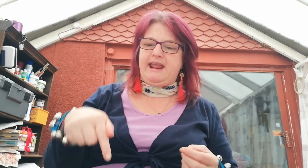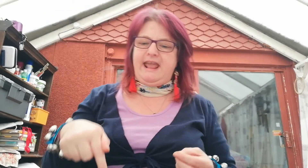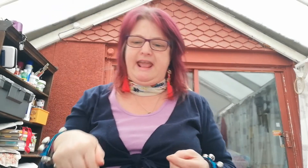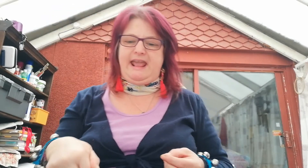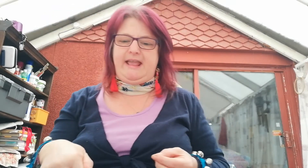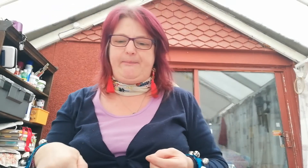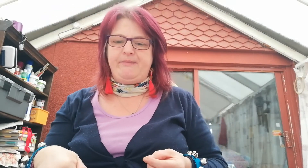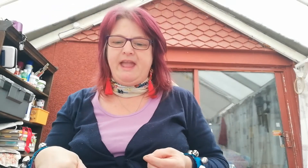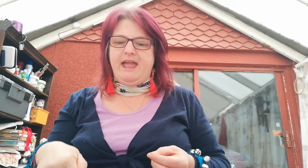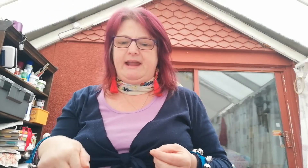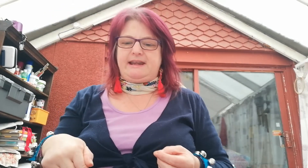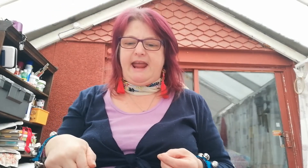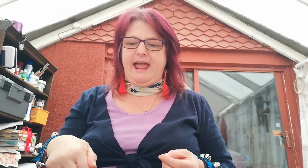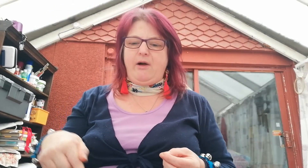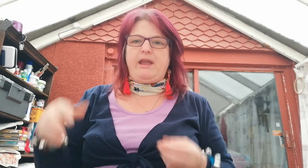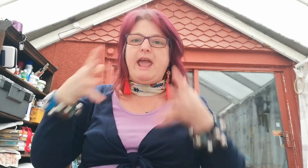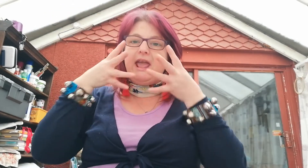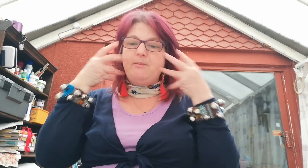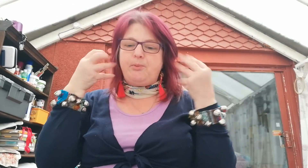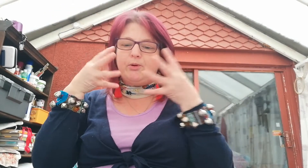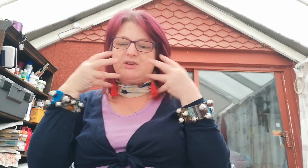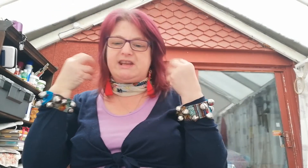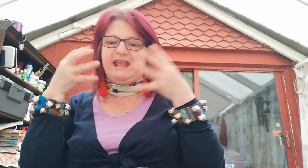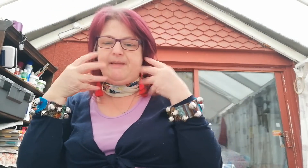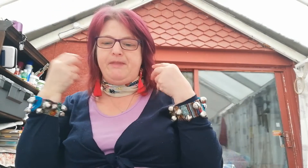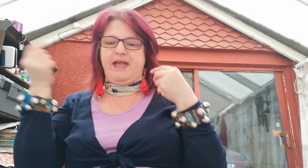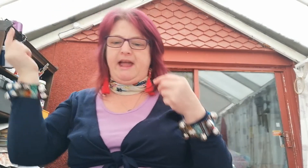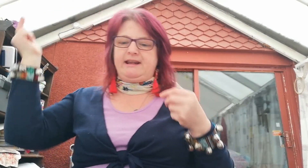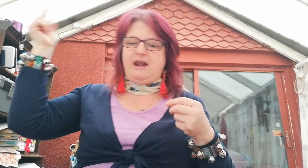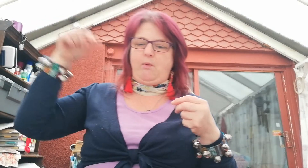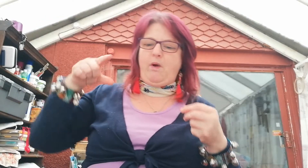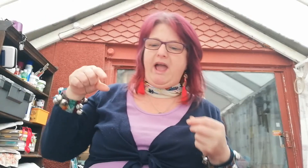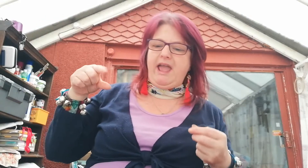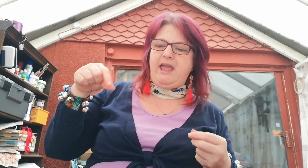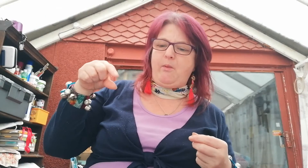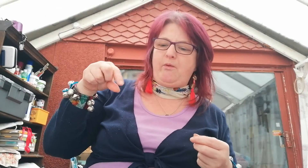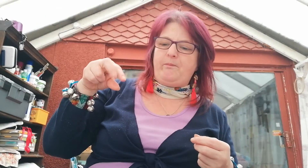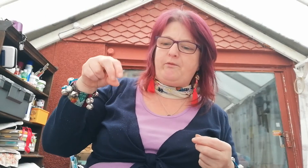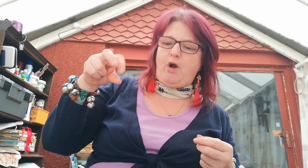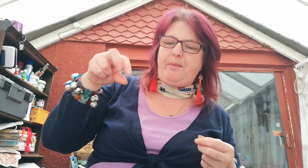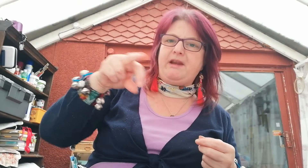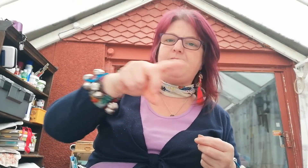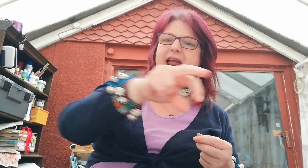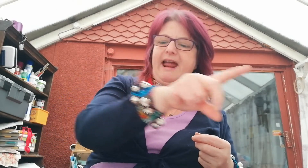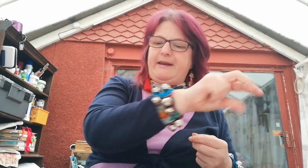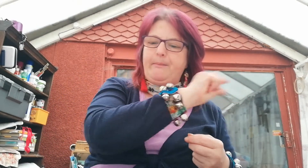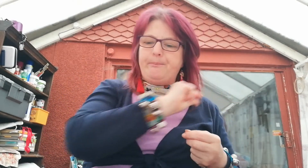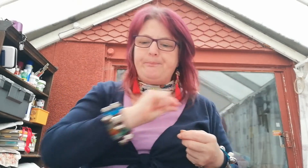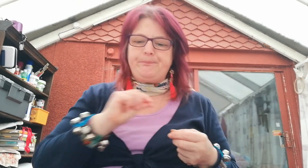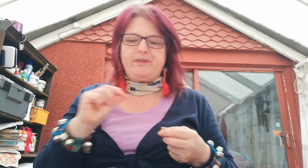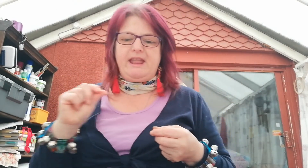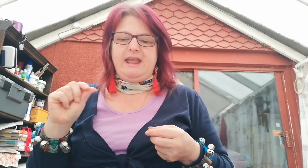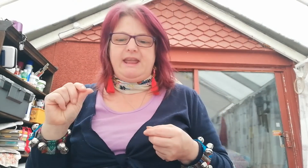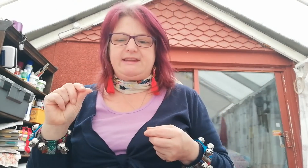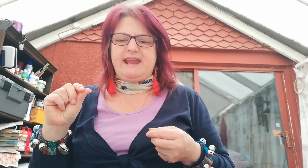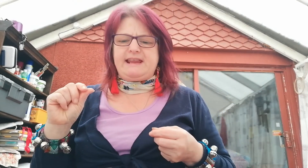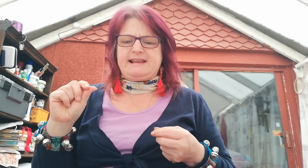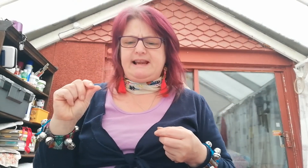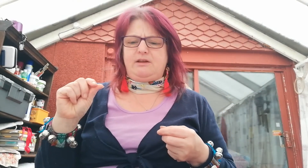he. Down came Pussy and away Robin ran. Says Little